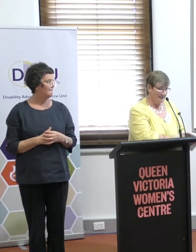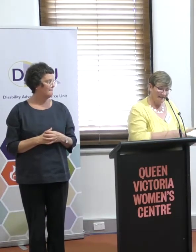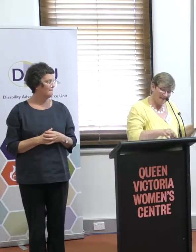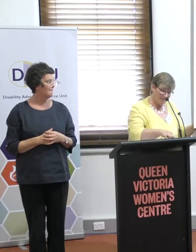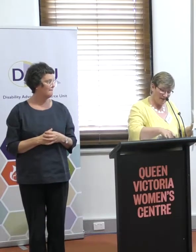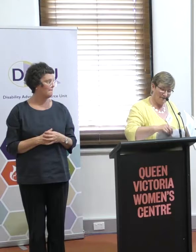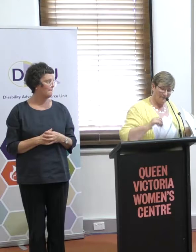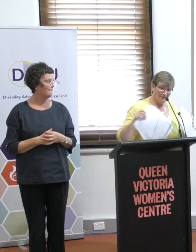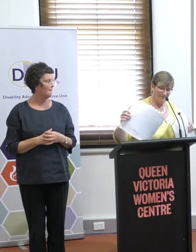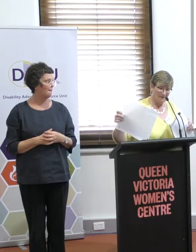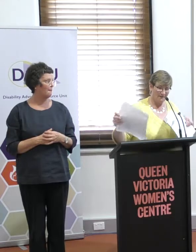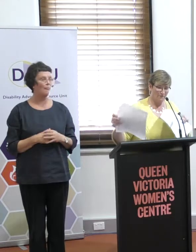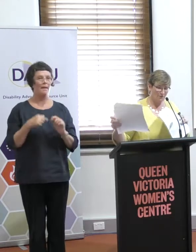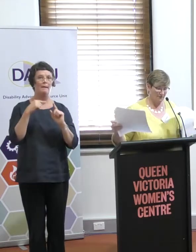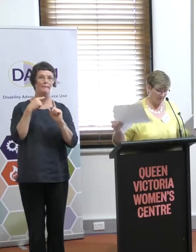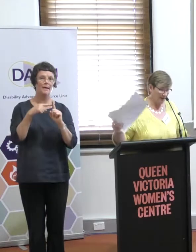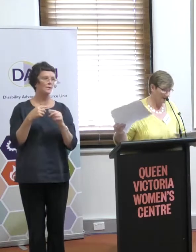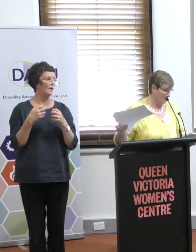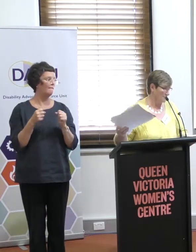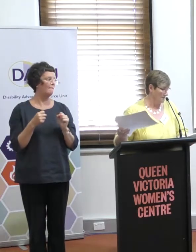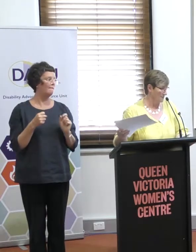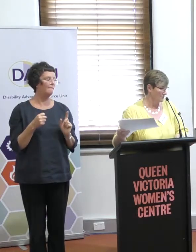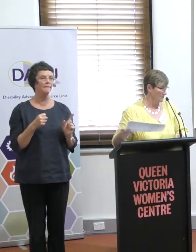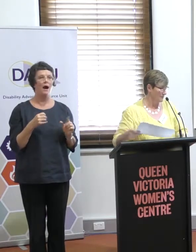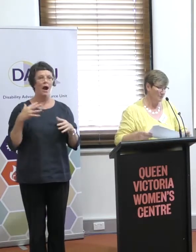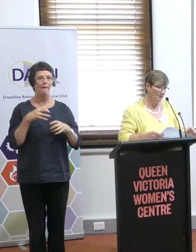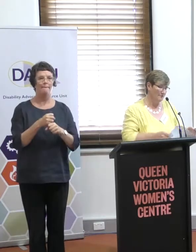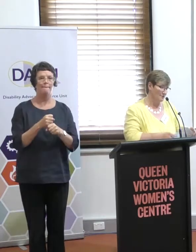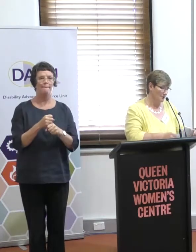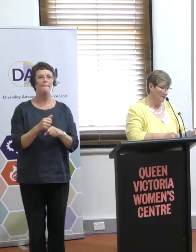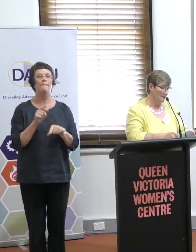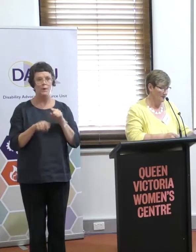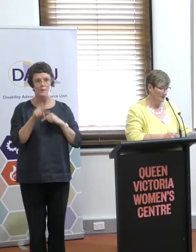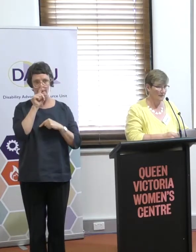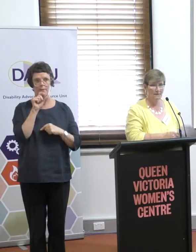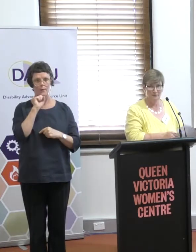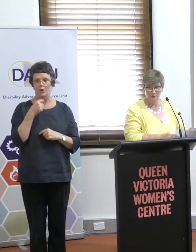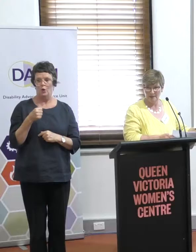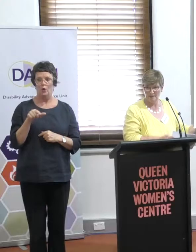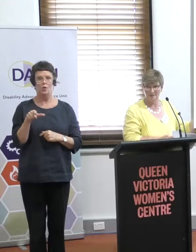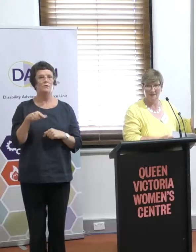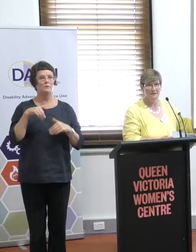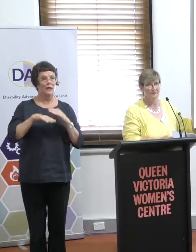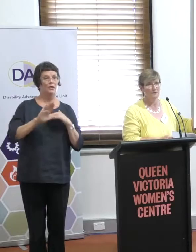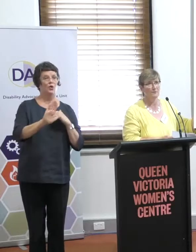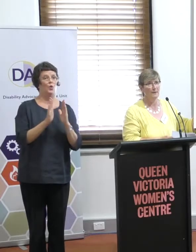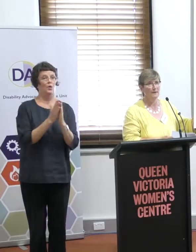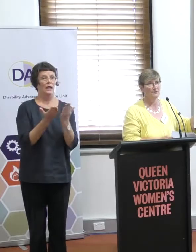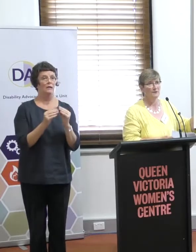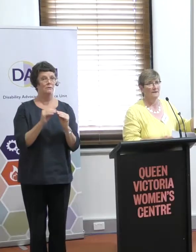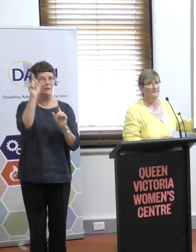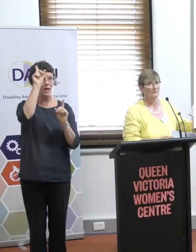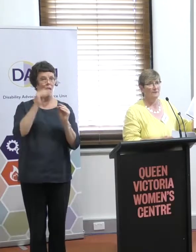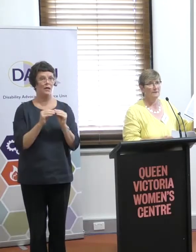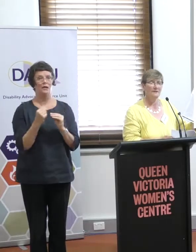And then we have the versions that most people will use, which are, and they're in your papers today. So there's a two